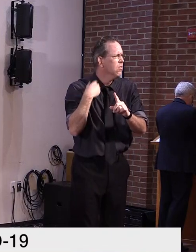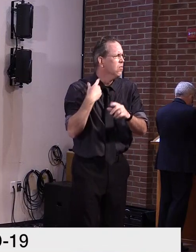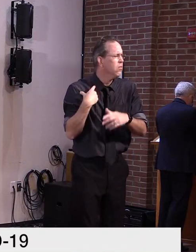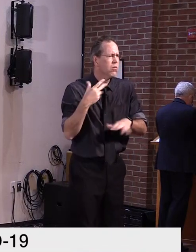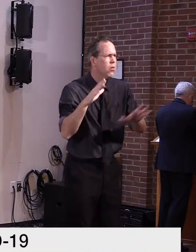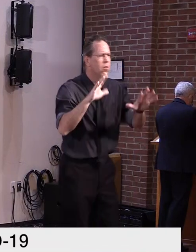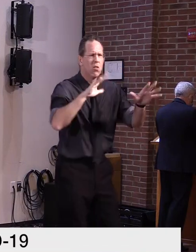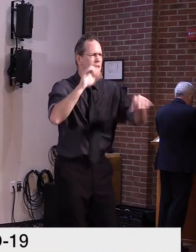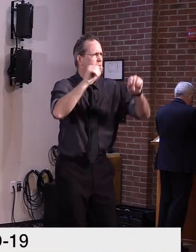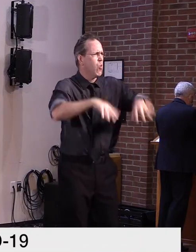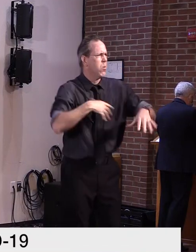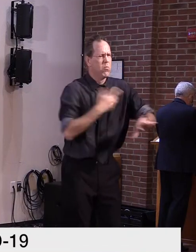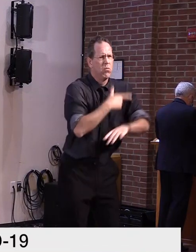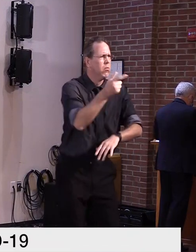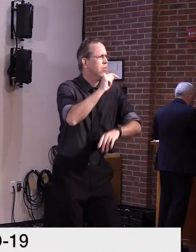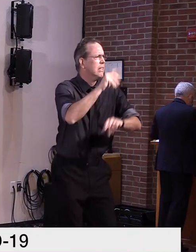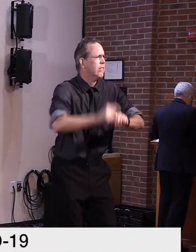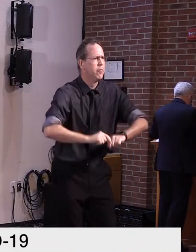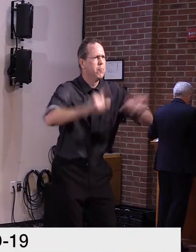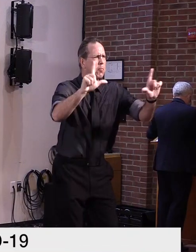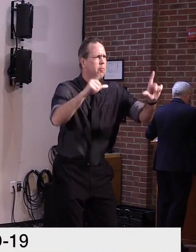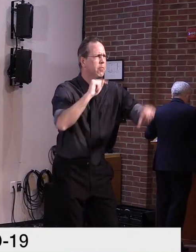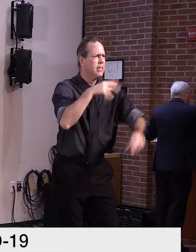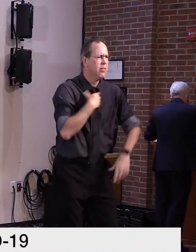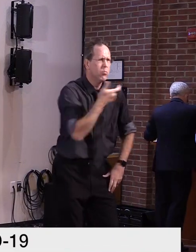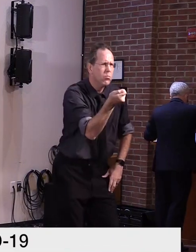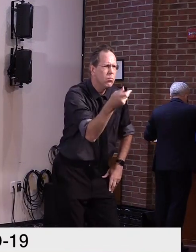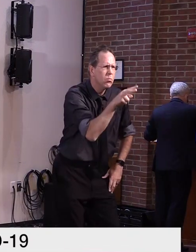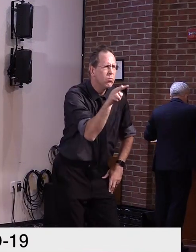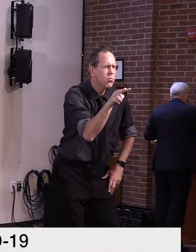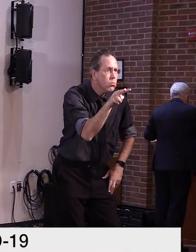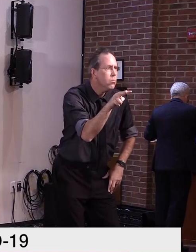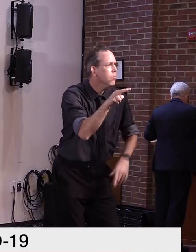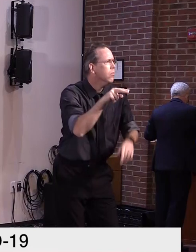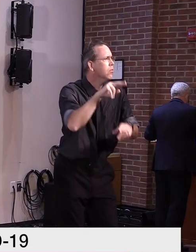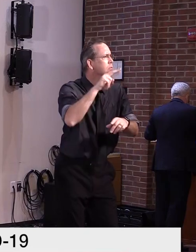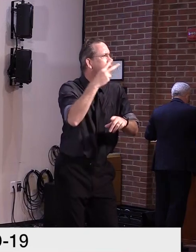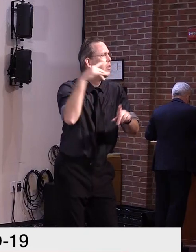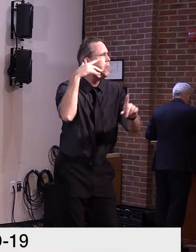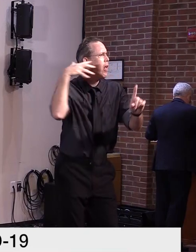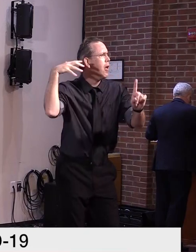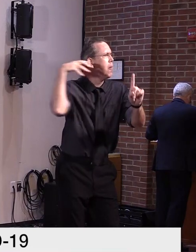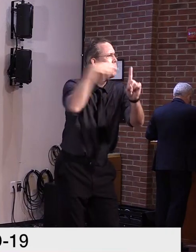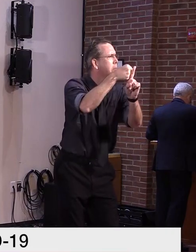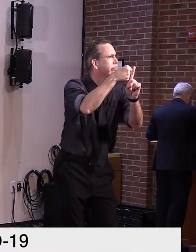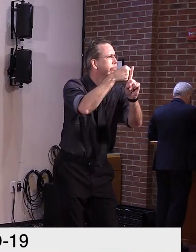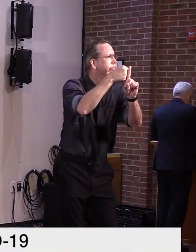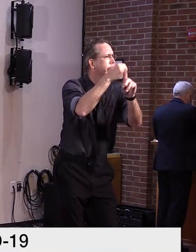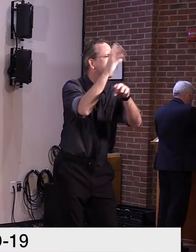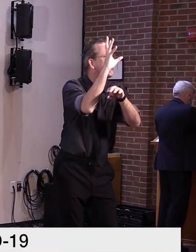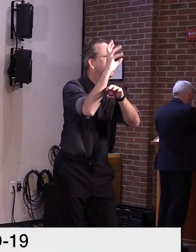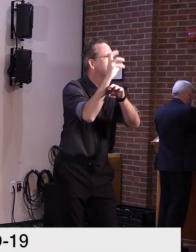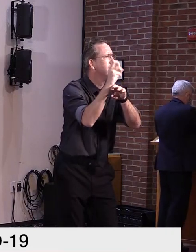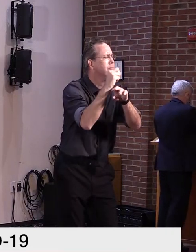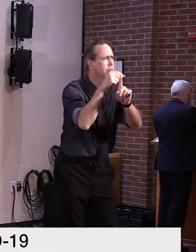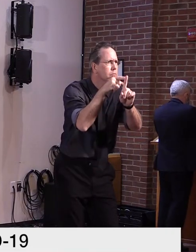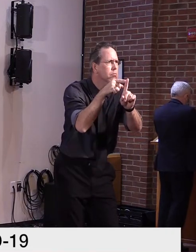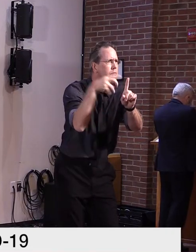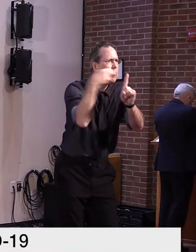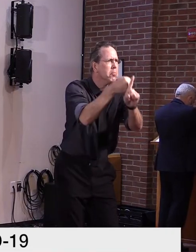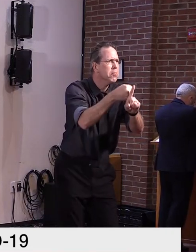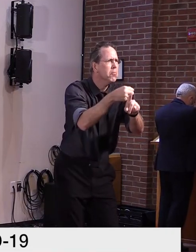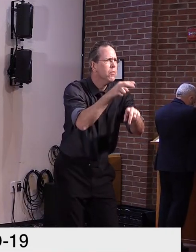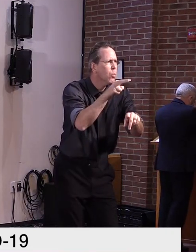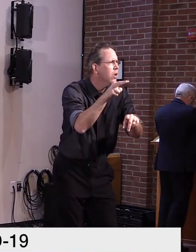TV to get an update. I watched as another plane flew into the second tower. It soon became clear that our